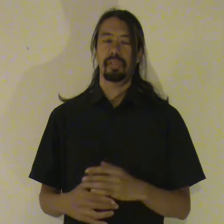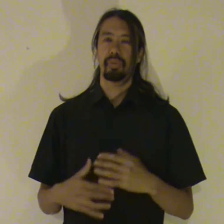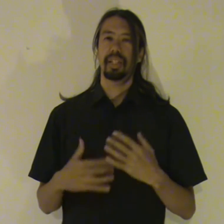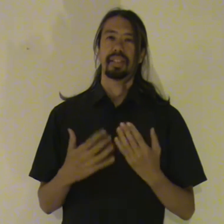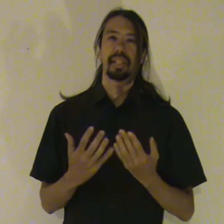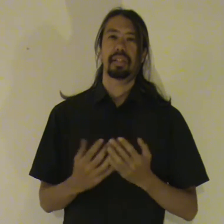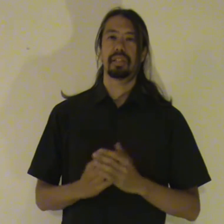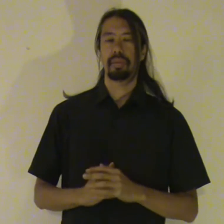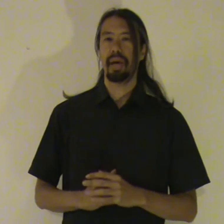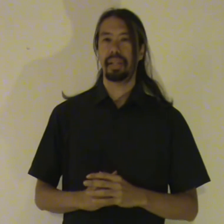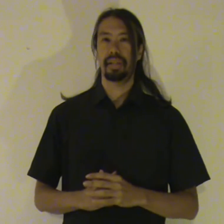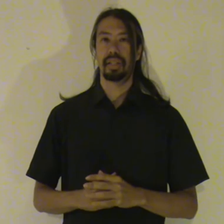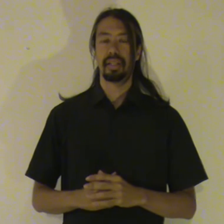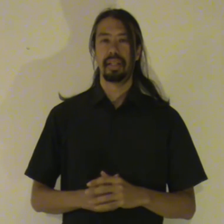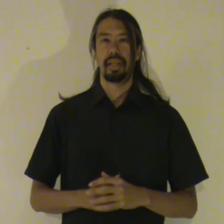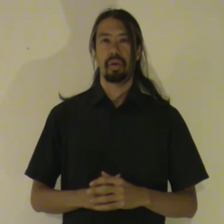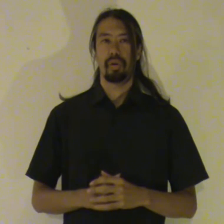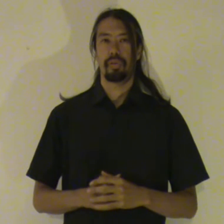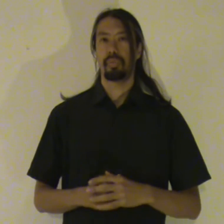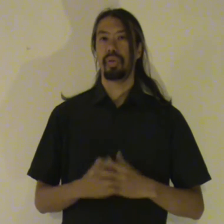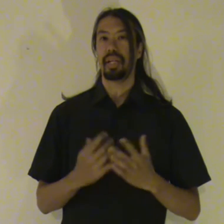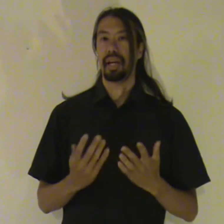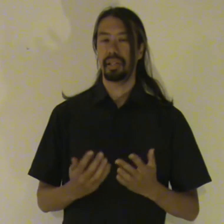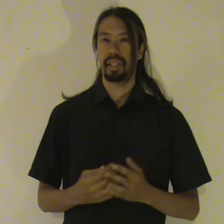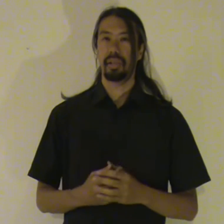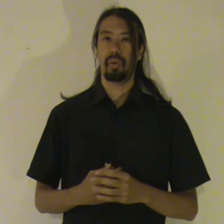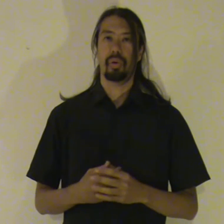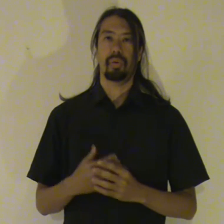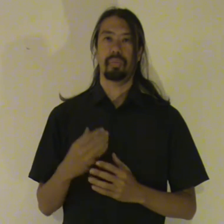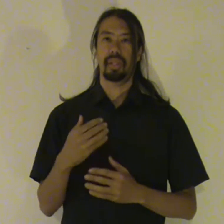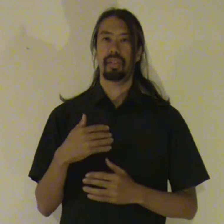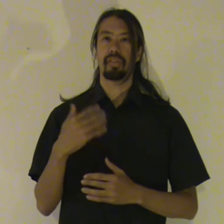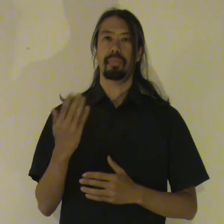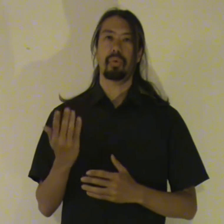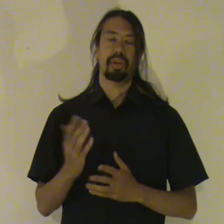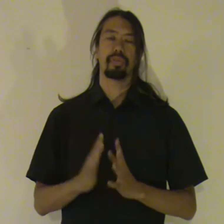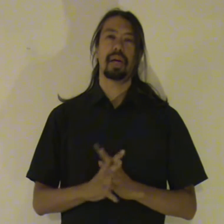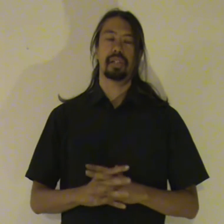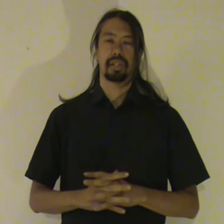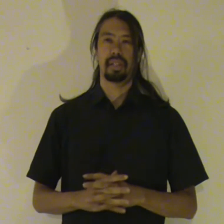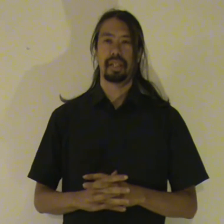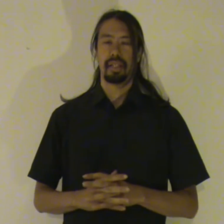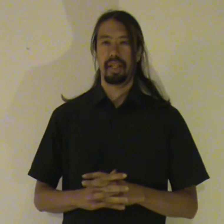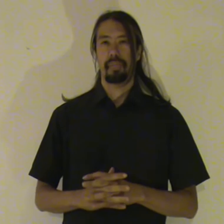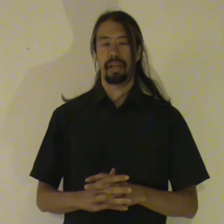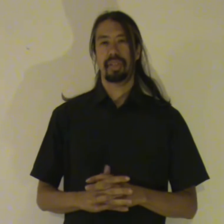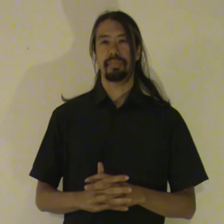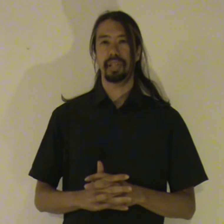Visualization is a method of reading energy or getting some more information about something.